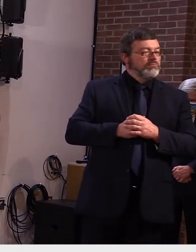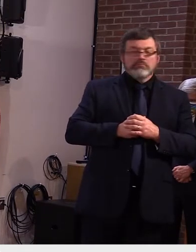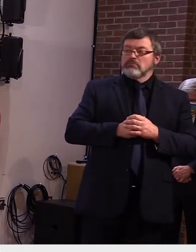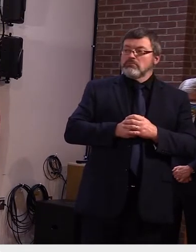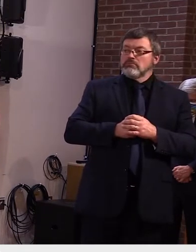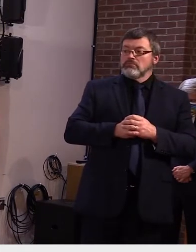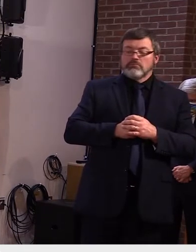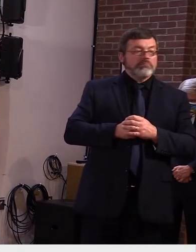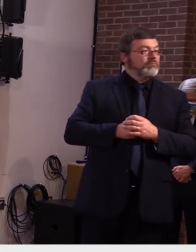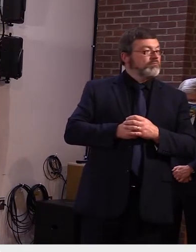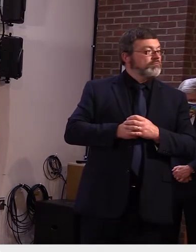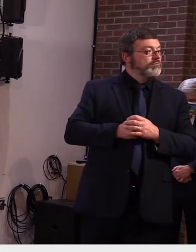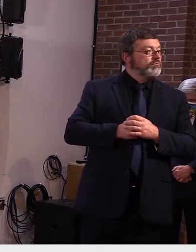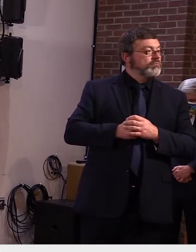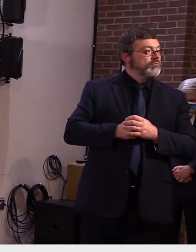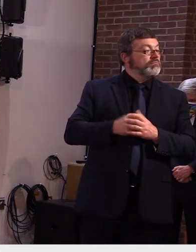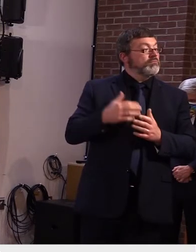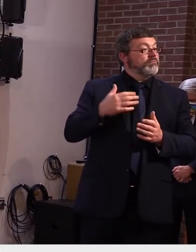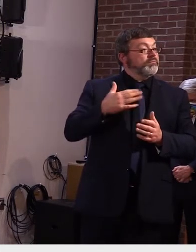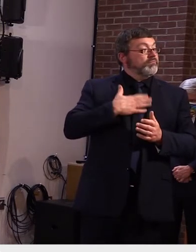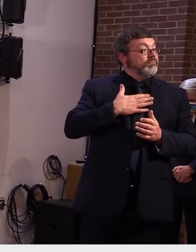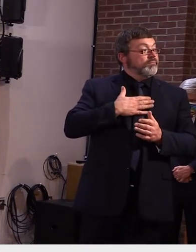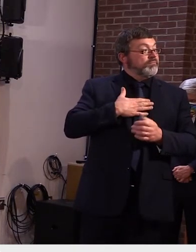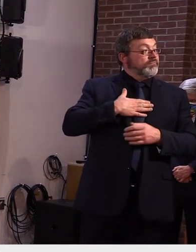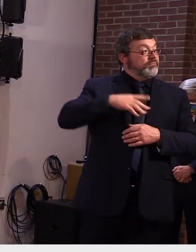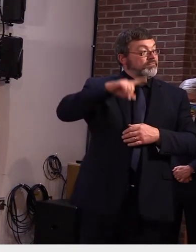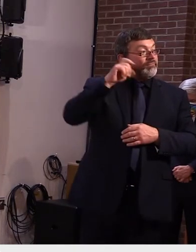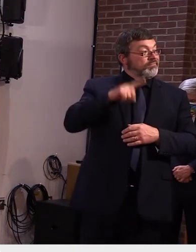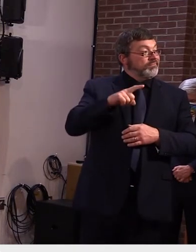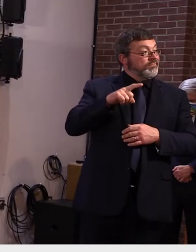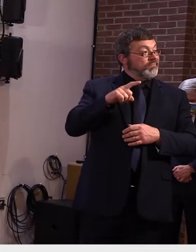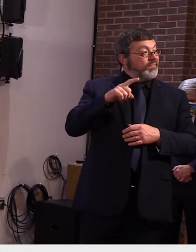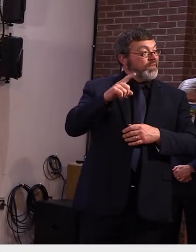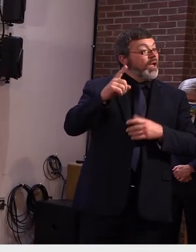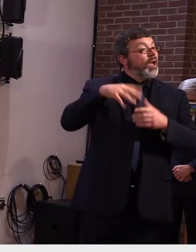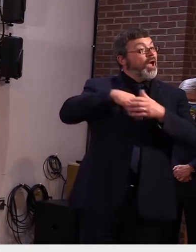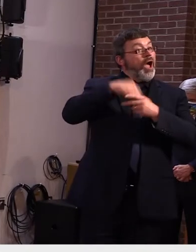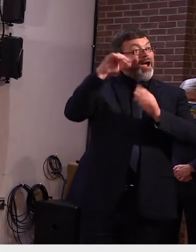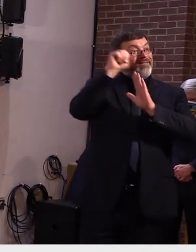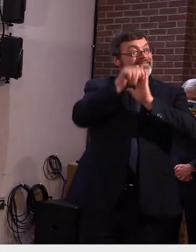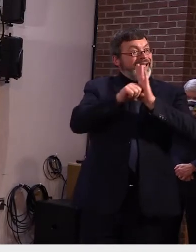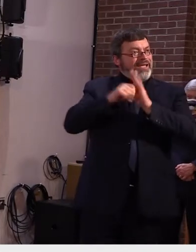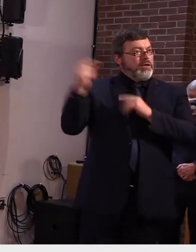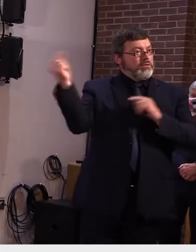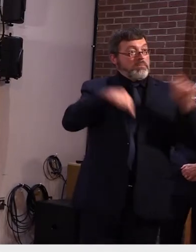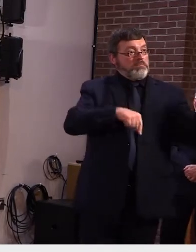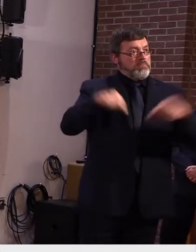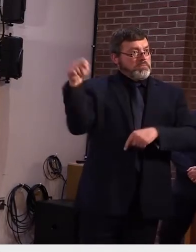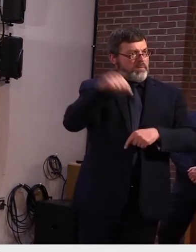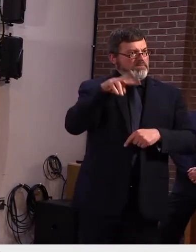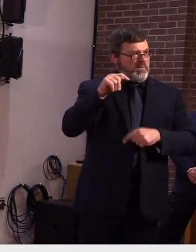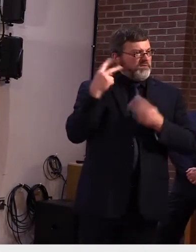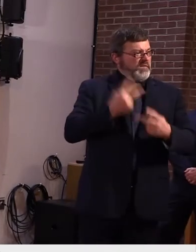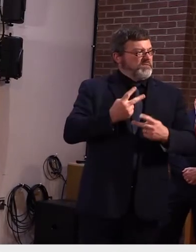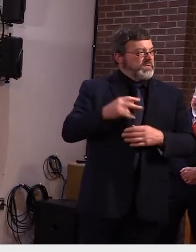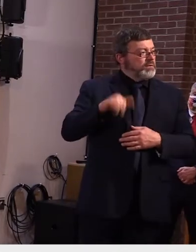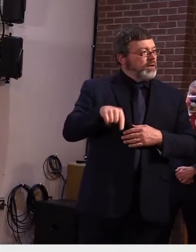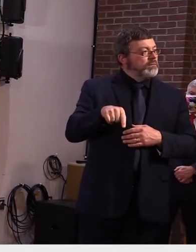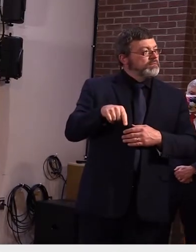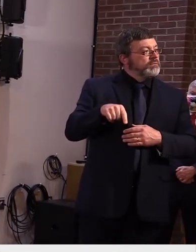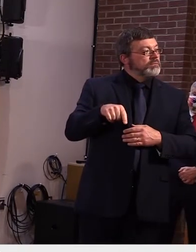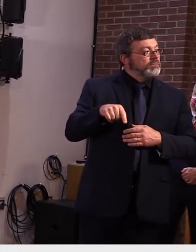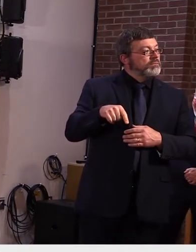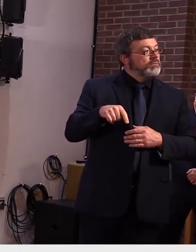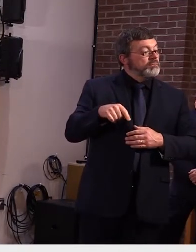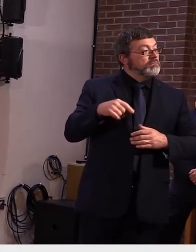about visitors to vermont despite the shrinking travel map and the number of visitors who can now come to vermont without quarantine we're seeing no reduction